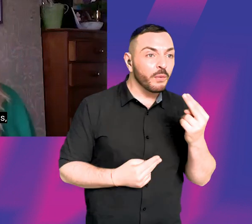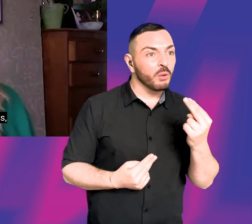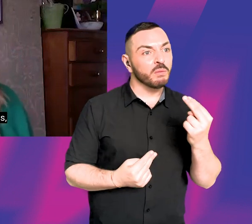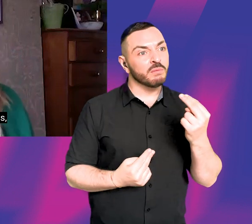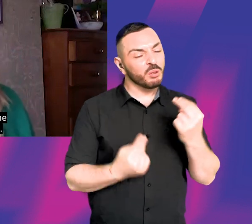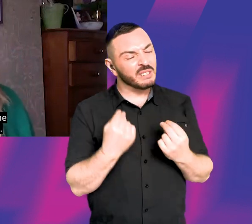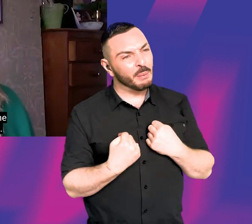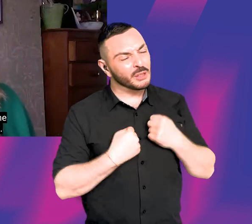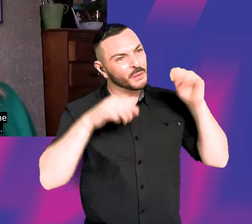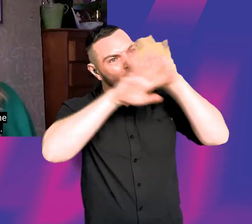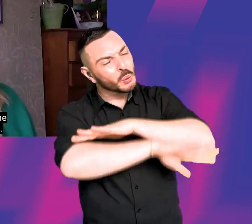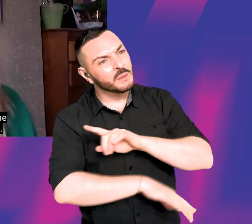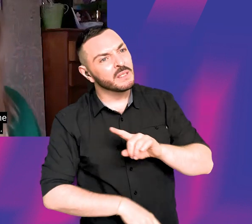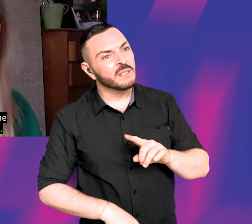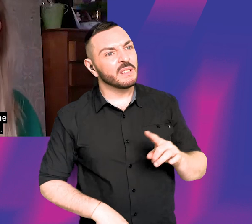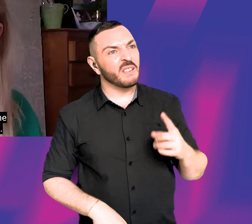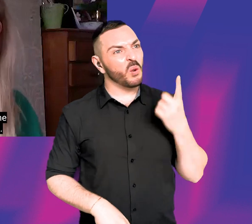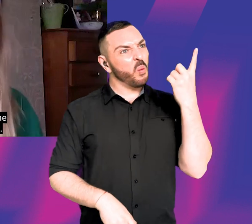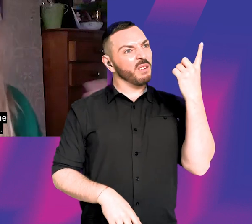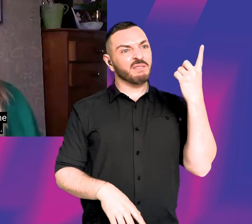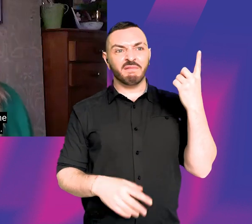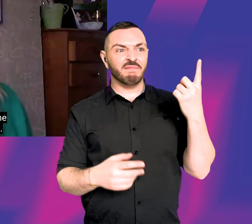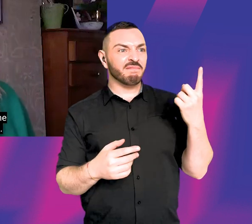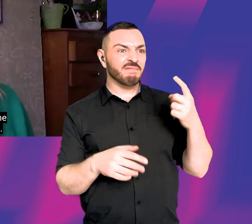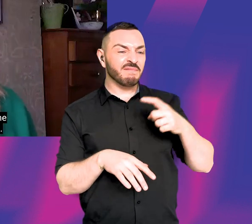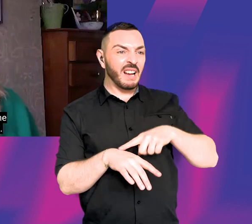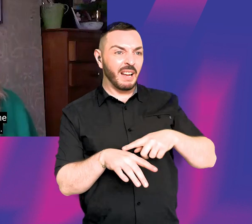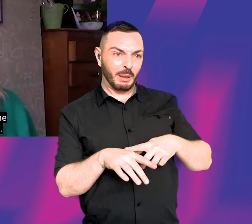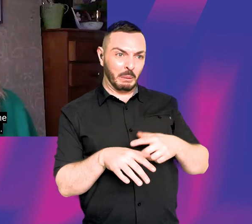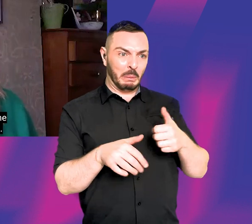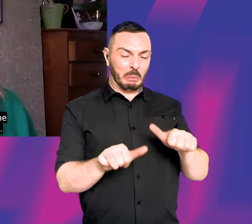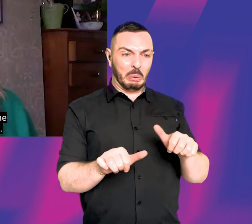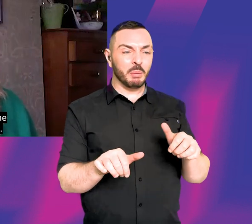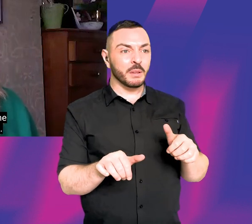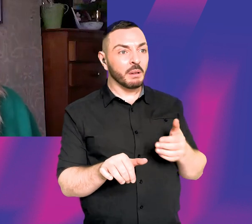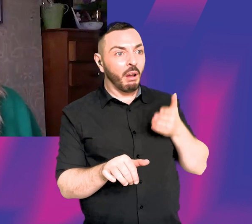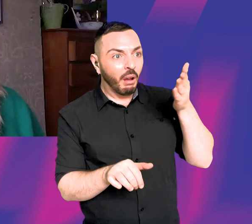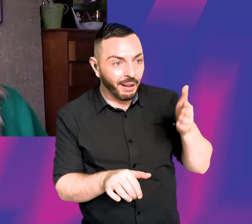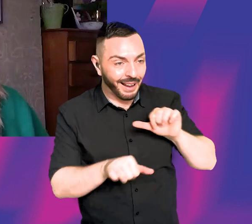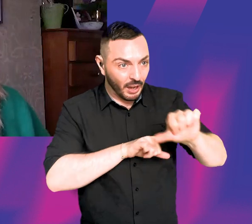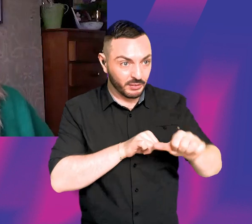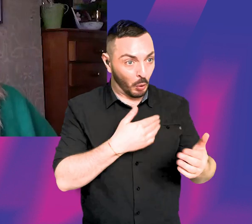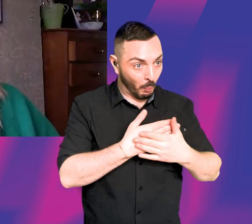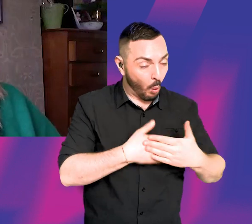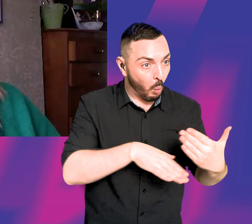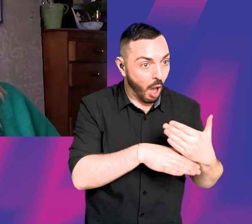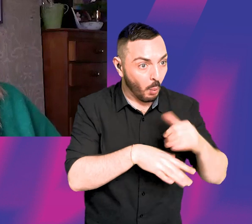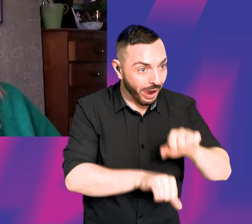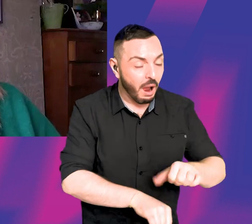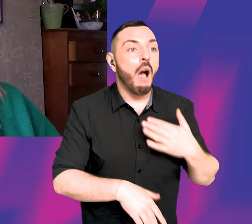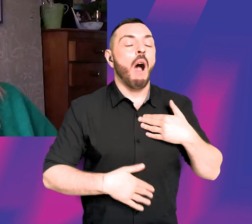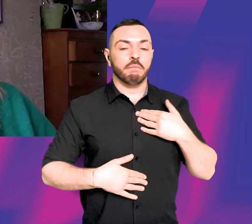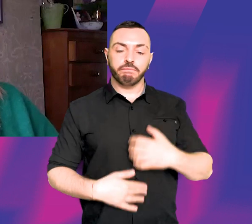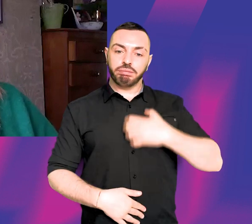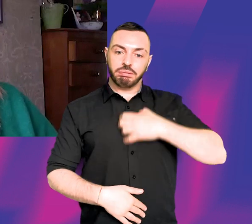sort of very confused by. Cause I thought it was just a one-time deal, you know, that I'd go and do this job. And, um, but yeah, that it, it kind of,